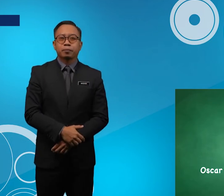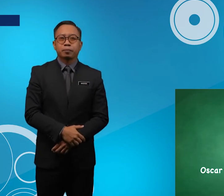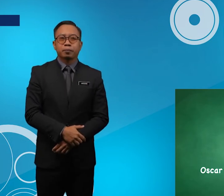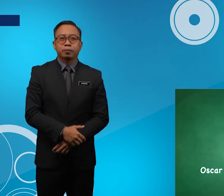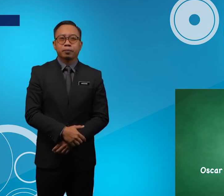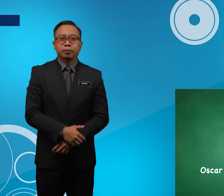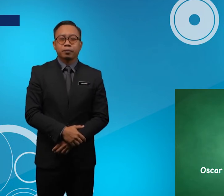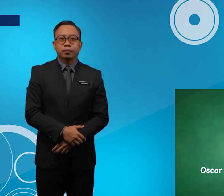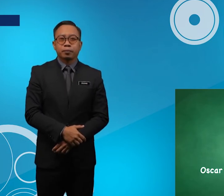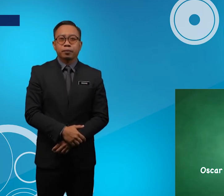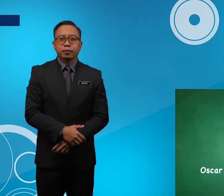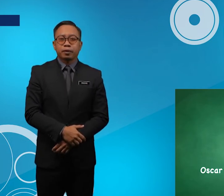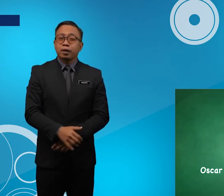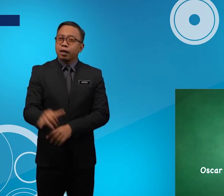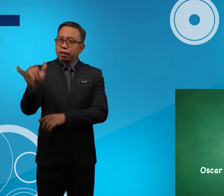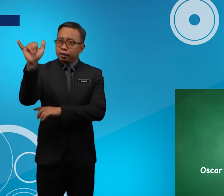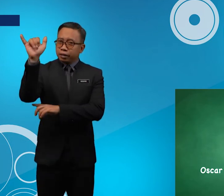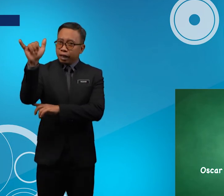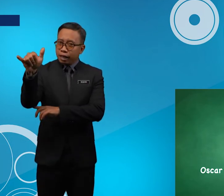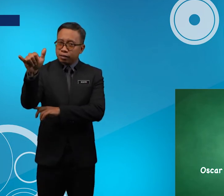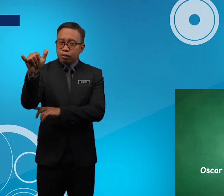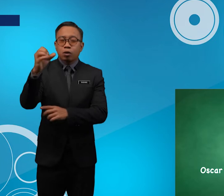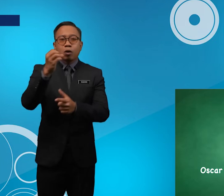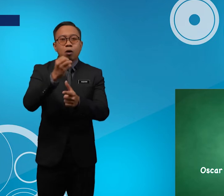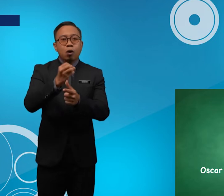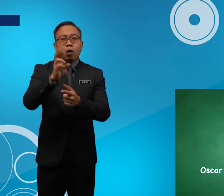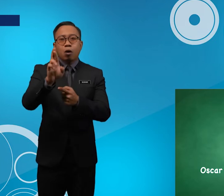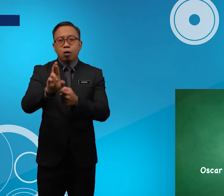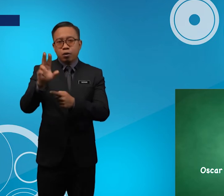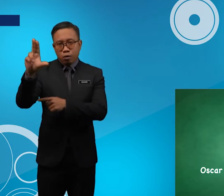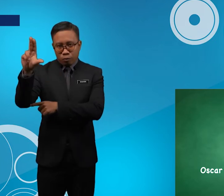Blue Yes Yes Or No